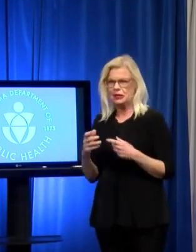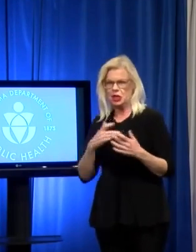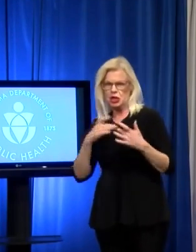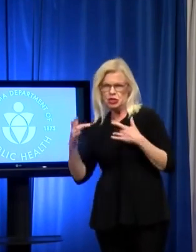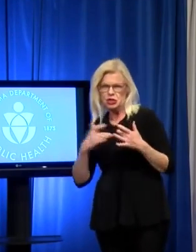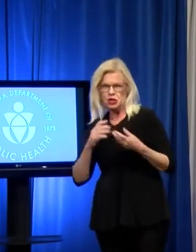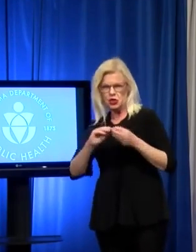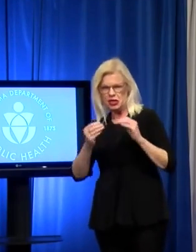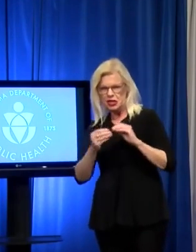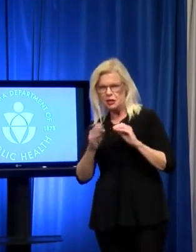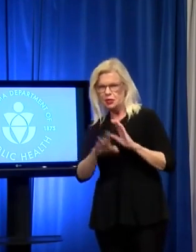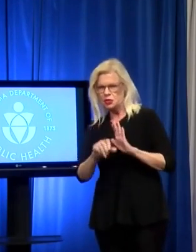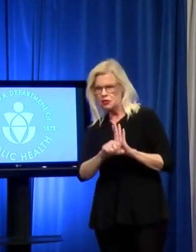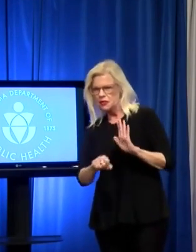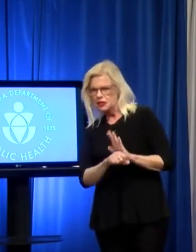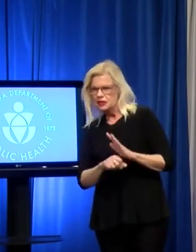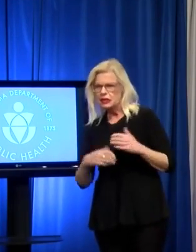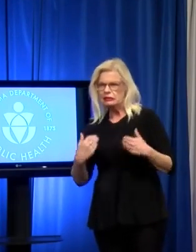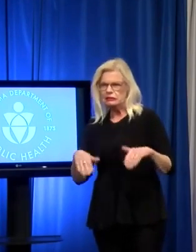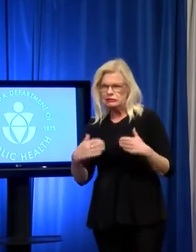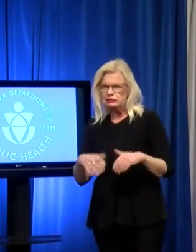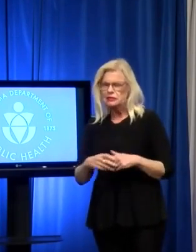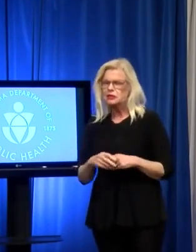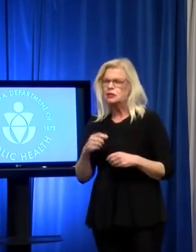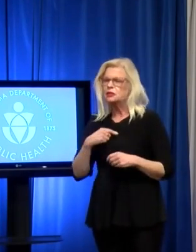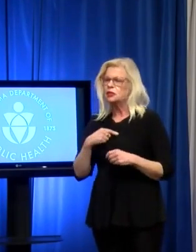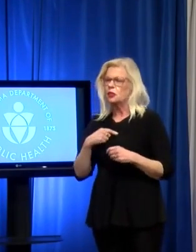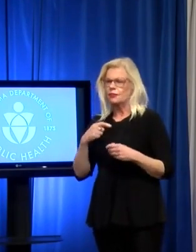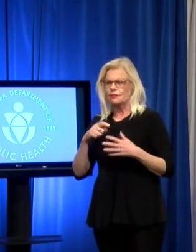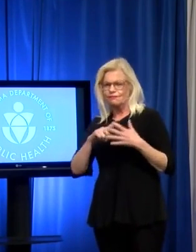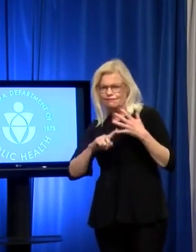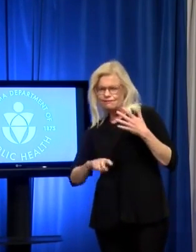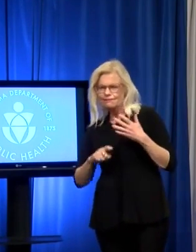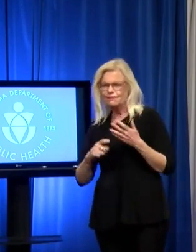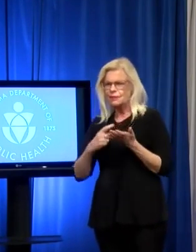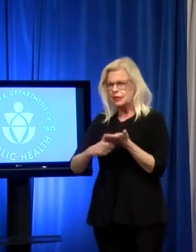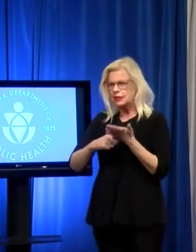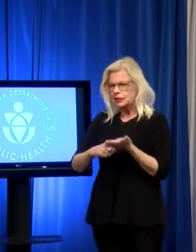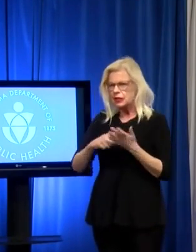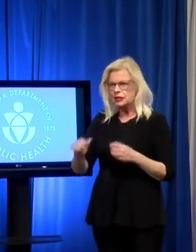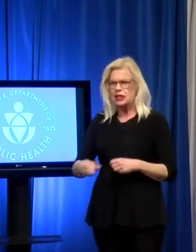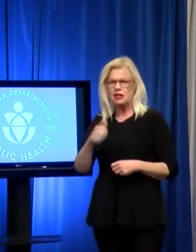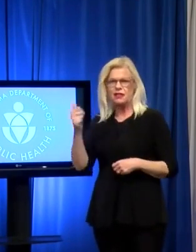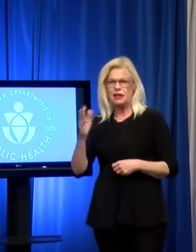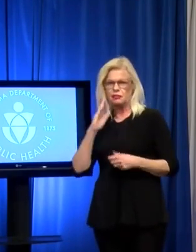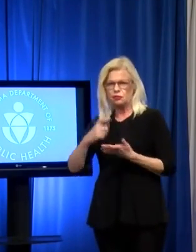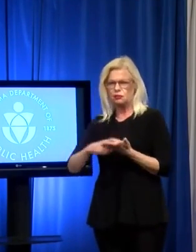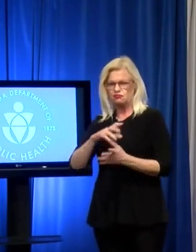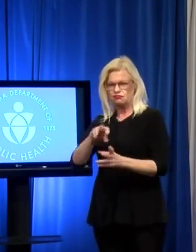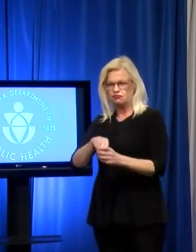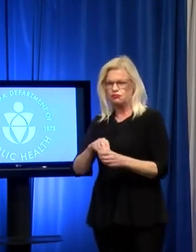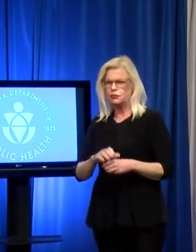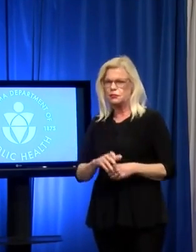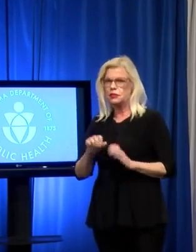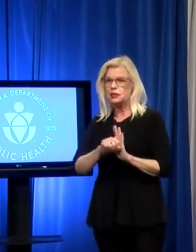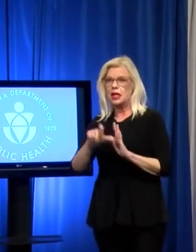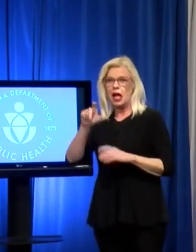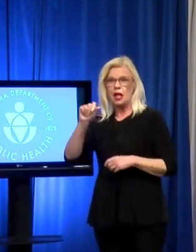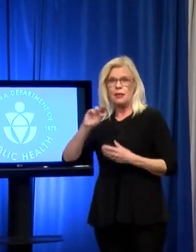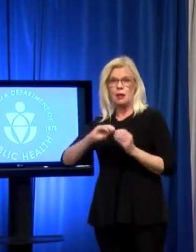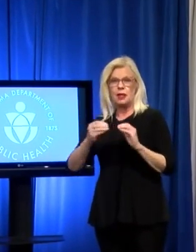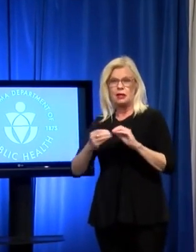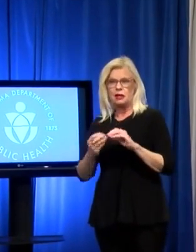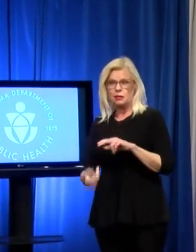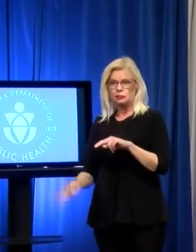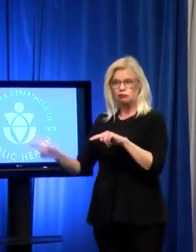again, we'll certainly be willing to answer any questions you have about this or any other any other matter. Alabama is seeing its numbers go